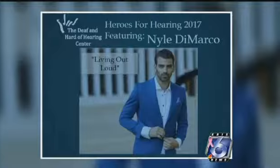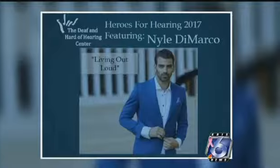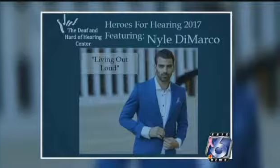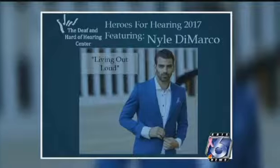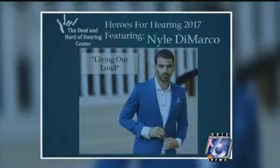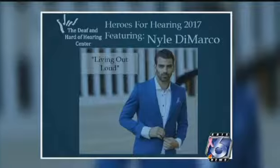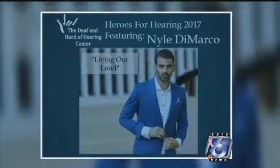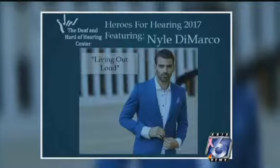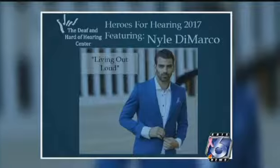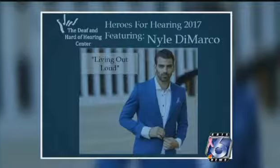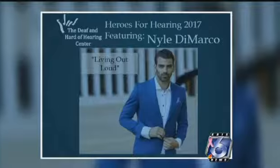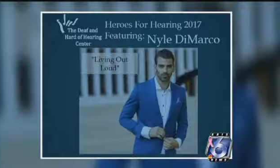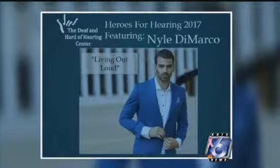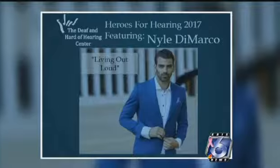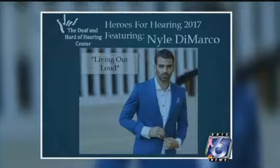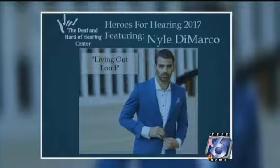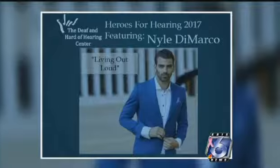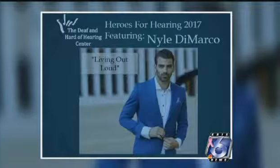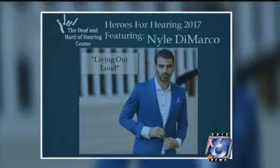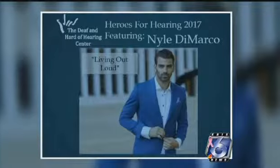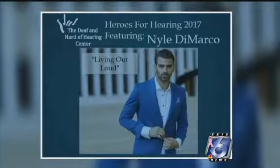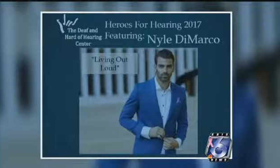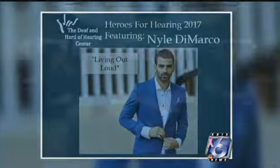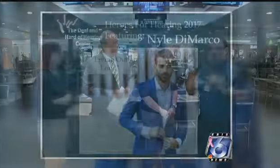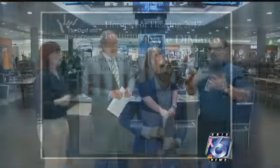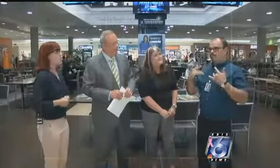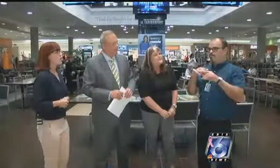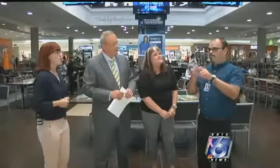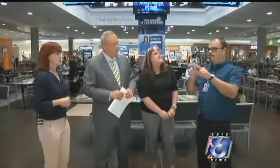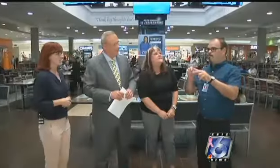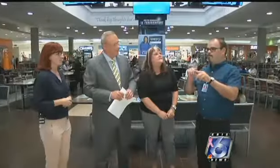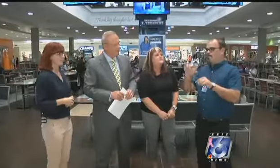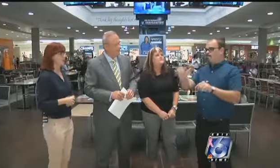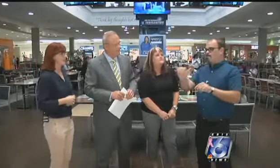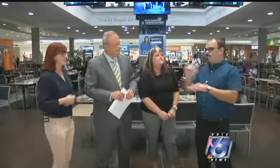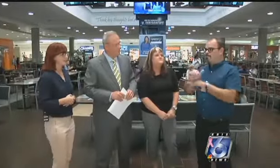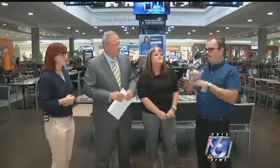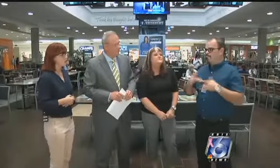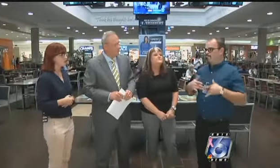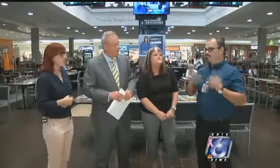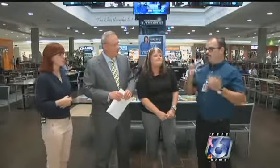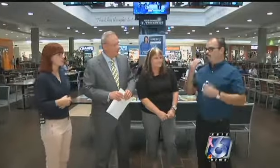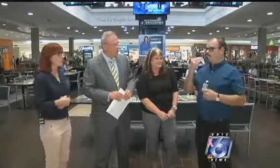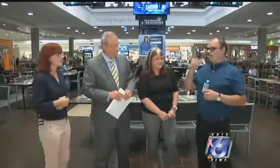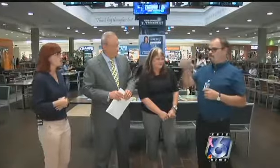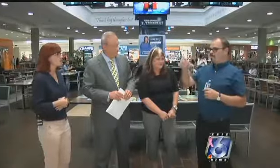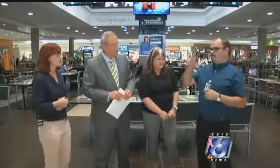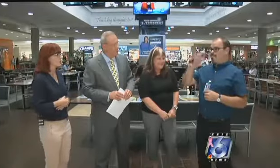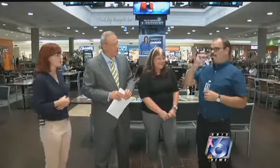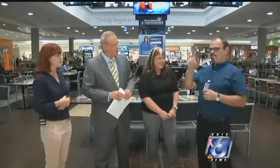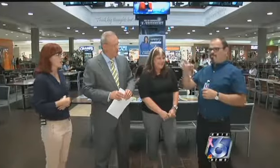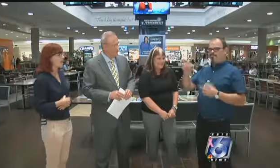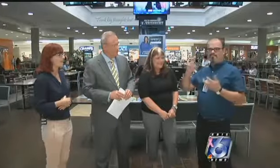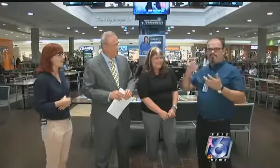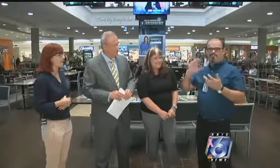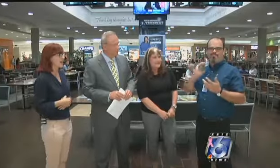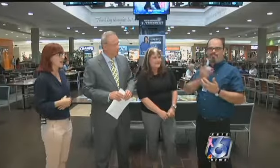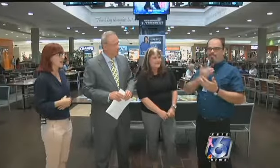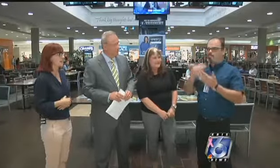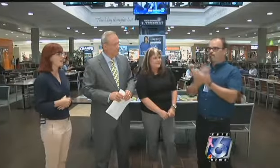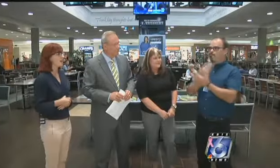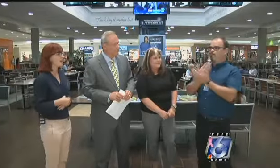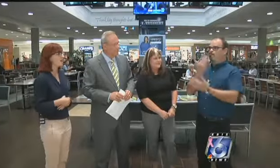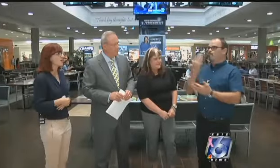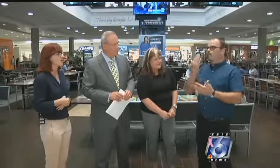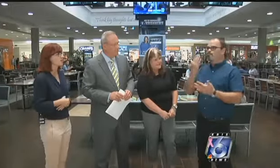tell me about the big night and what we've got going on. Well, really, it's very exciting. We're all very looking forward to what's going to be happening that